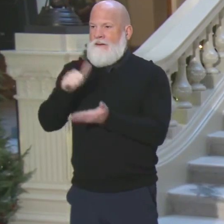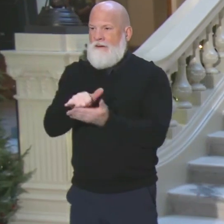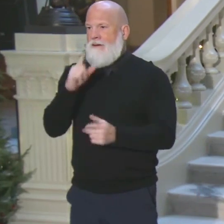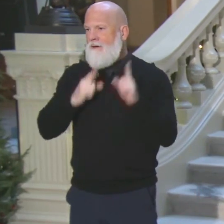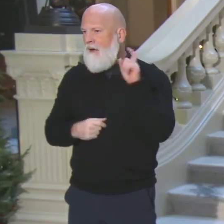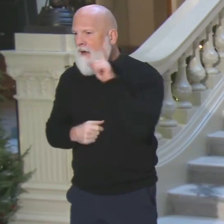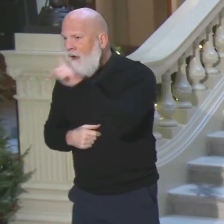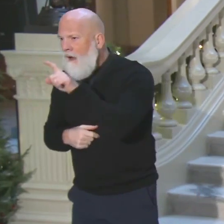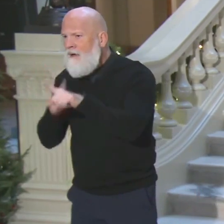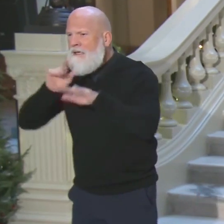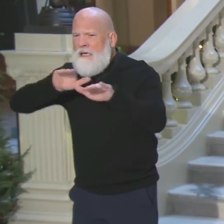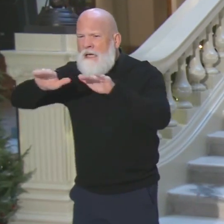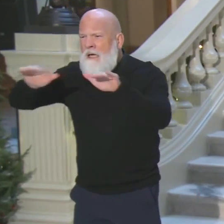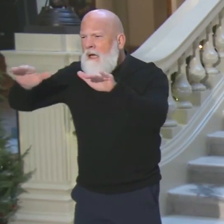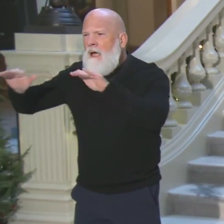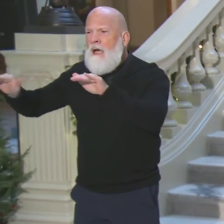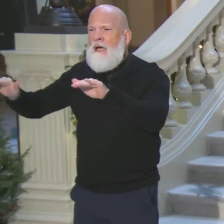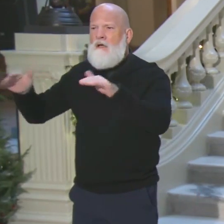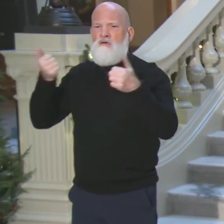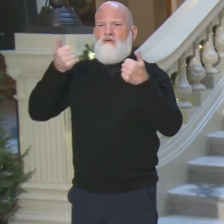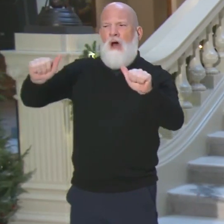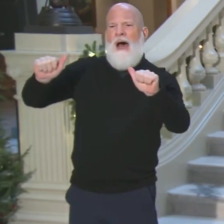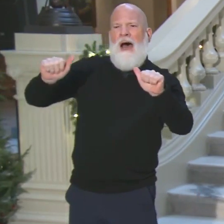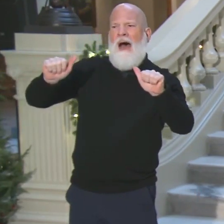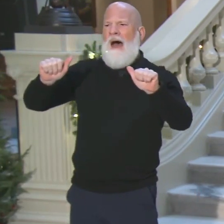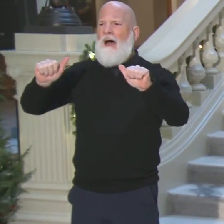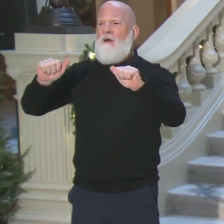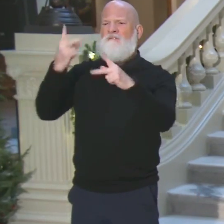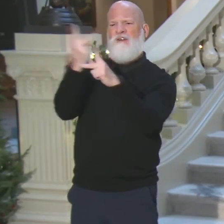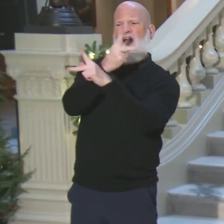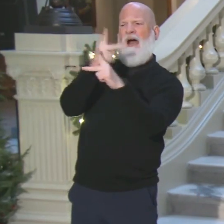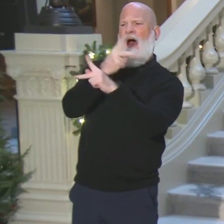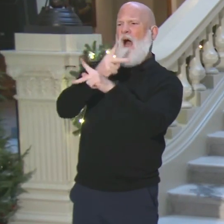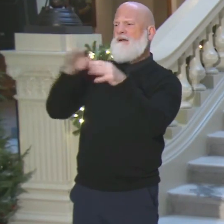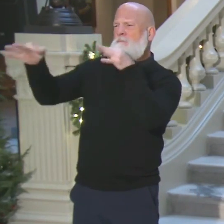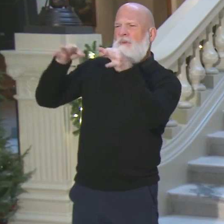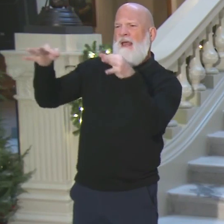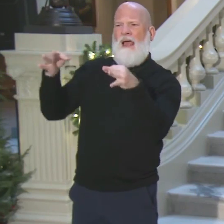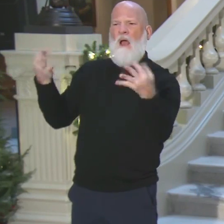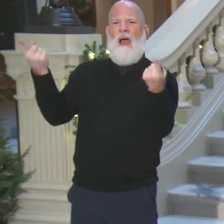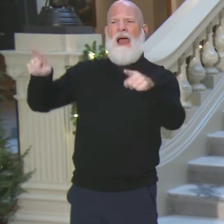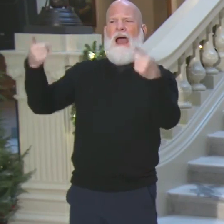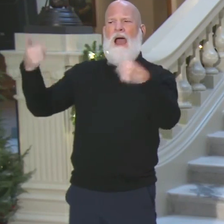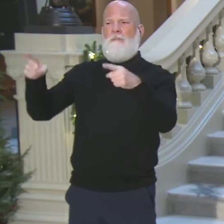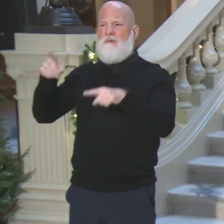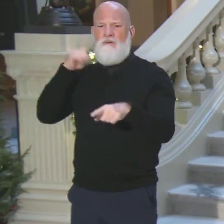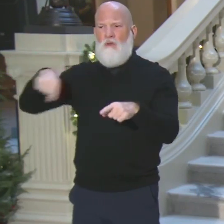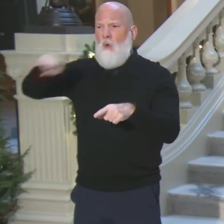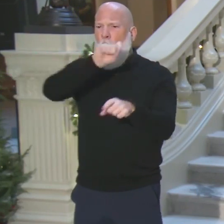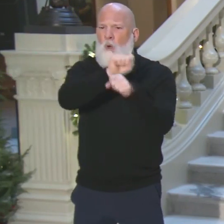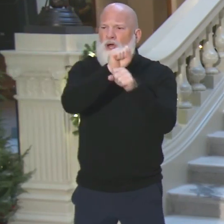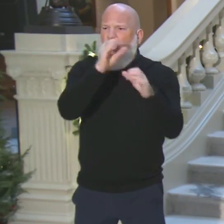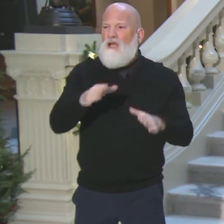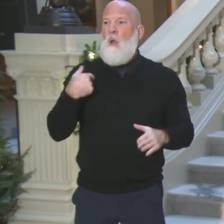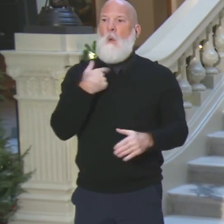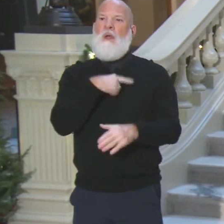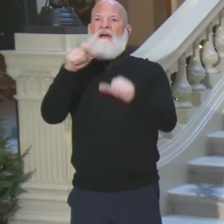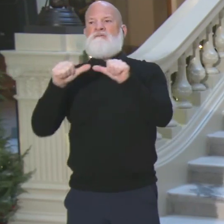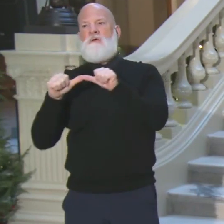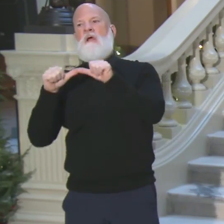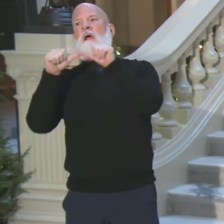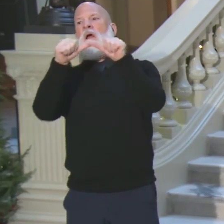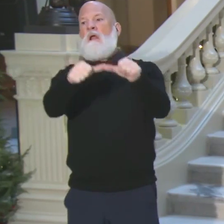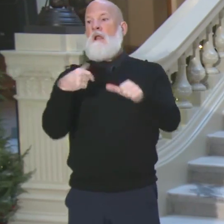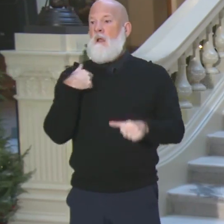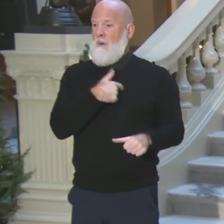ginning up the courage to go tell these workers who had been there all day, hey guys, we have to stay here longer to keep scanning at least the batches we have. So you can watch all this